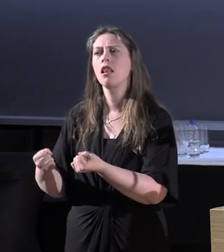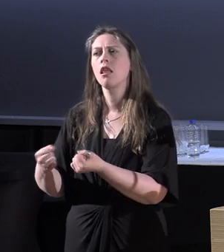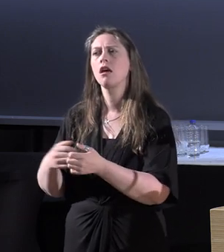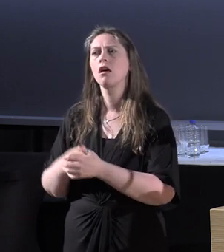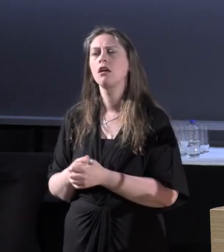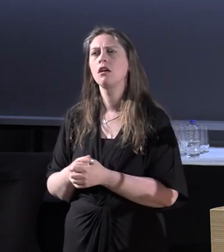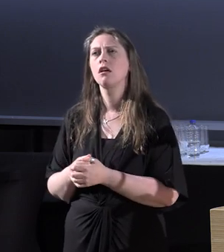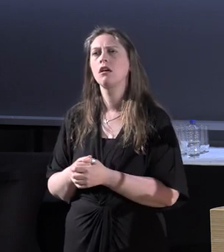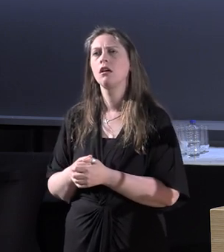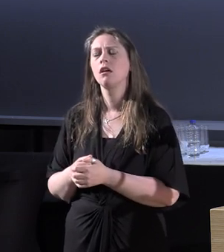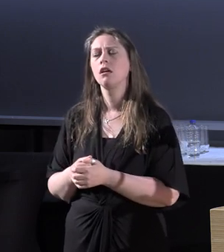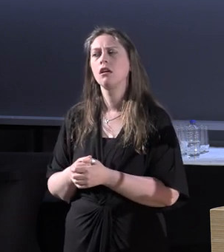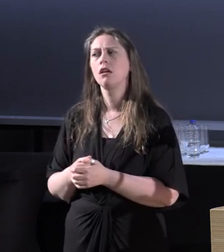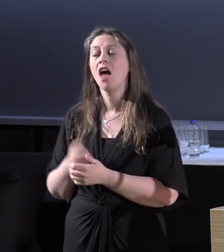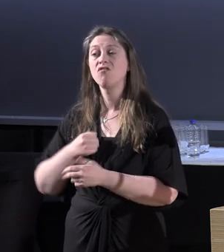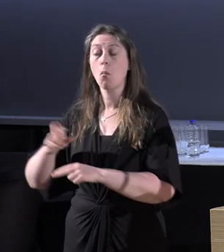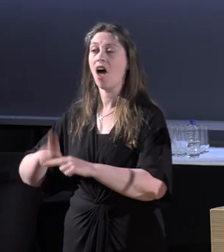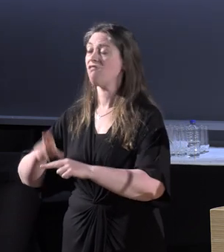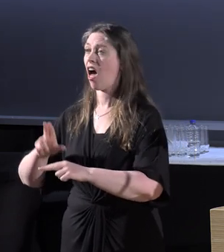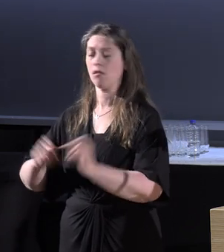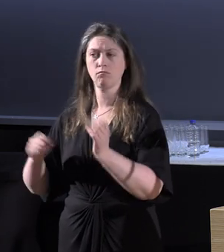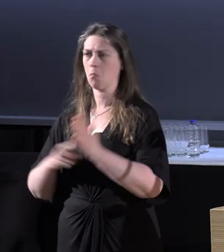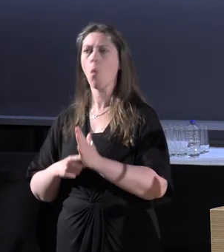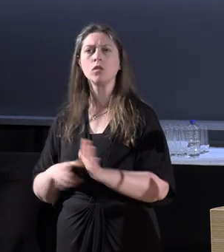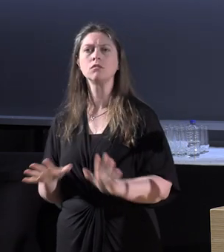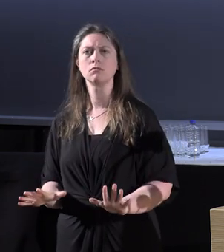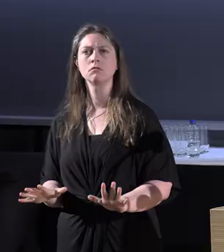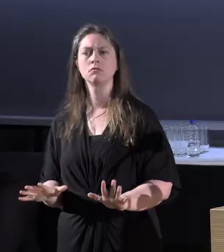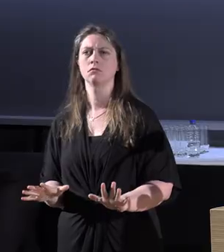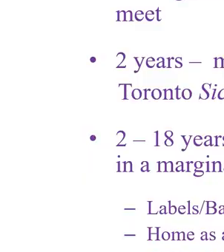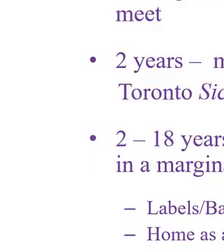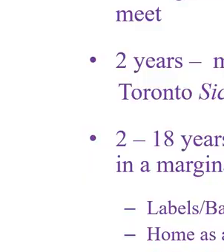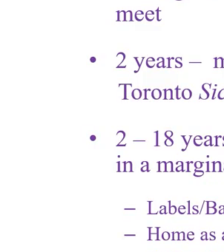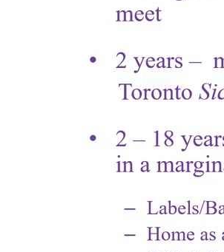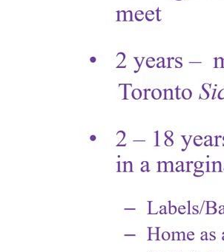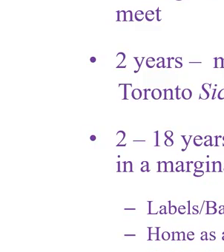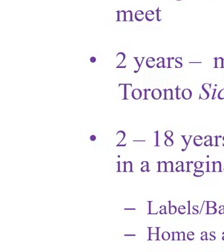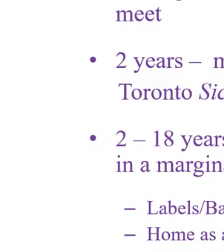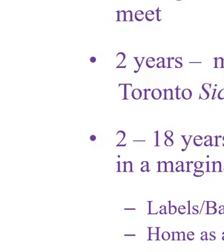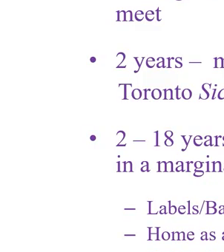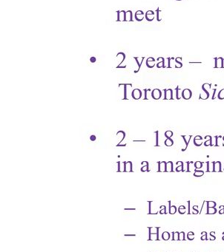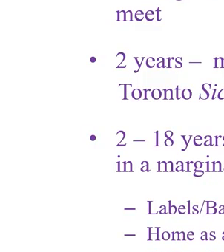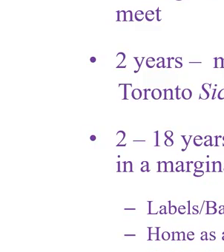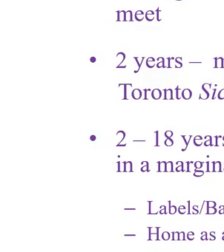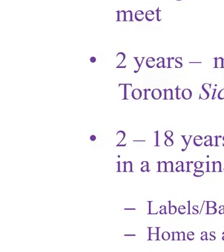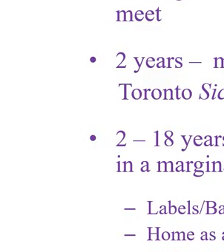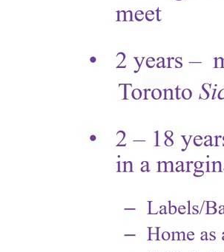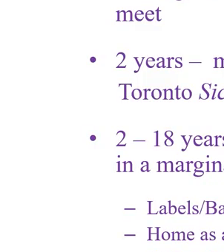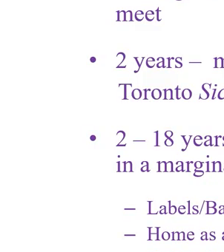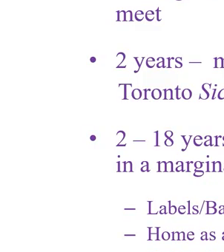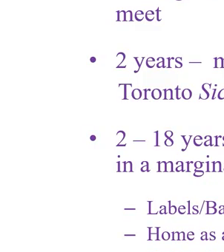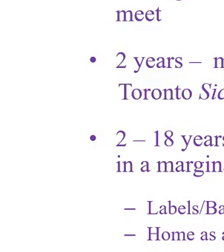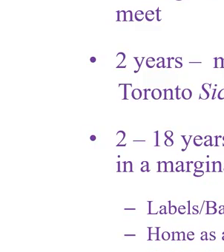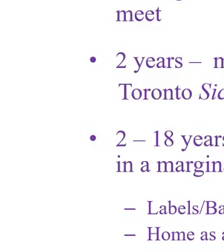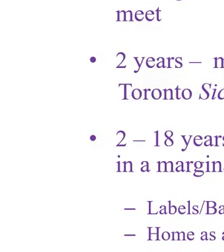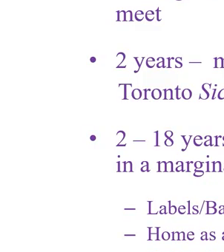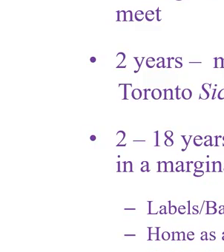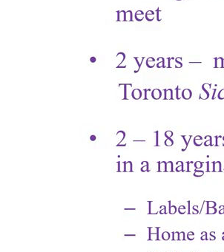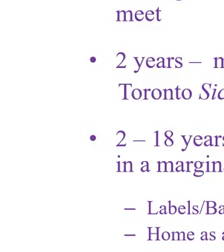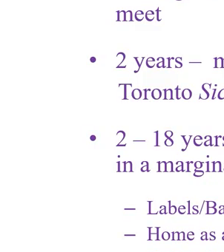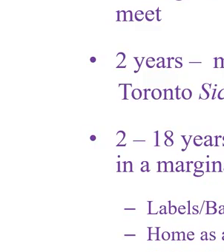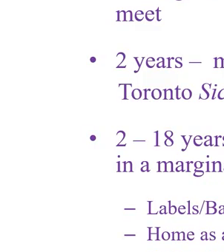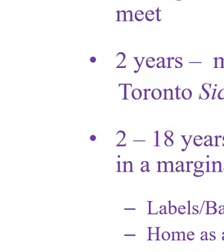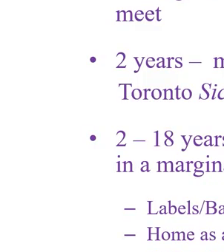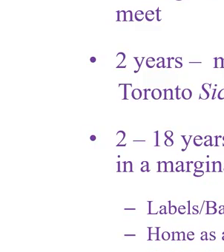And that was crucial to him. That was to the the right-hand side. It's a picture of my father and I running